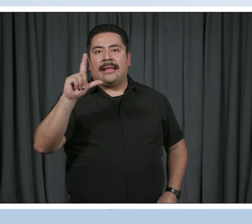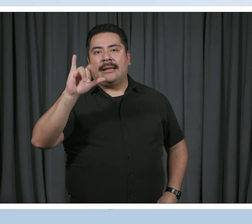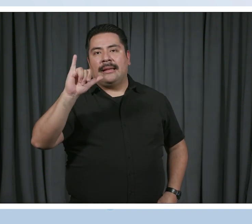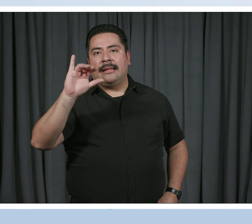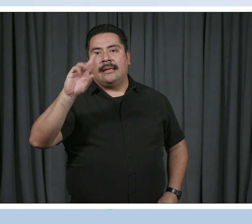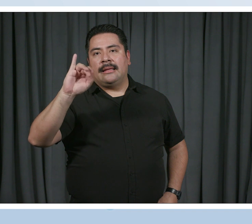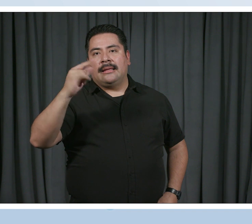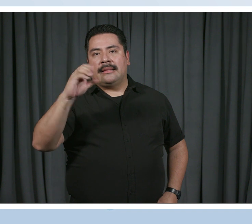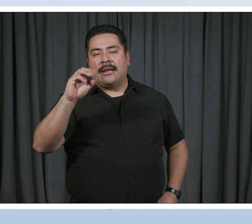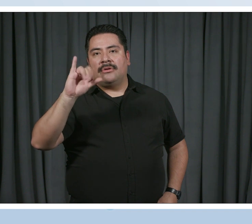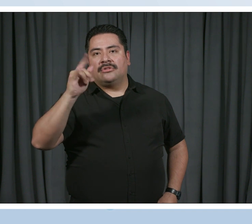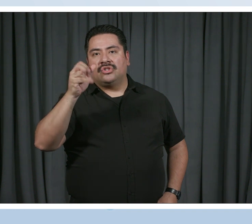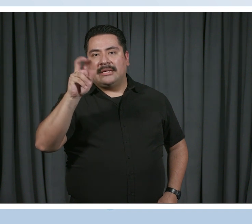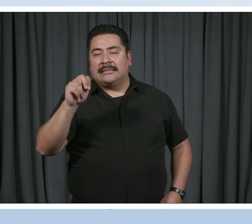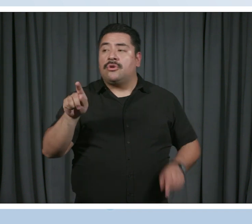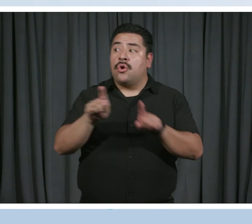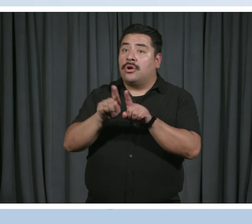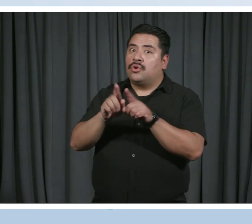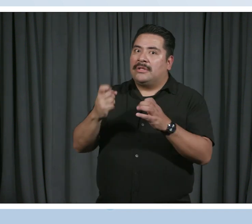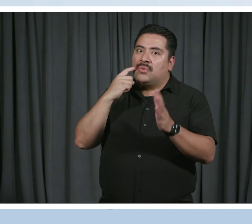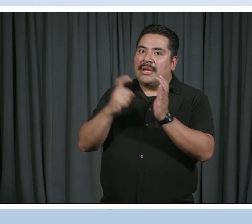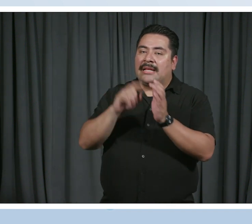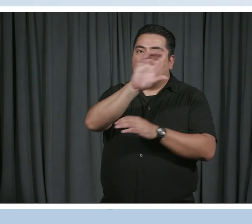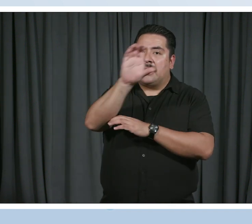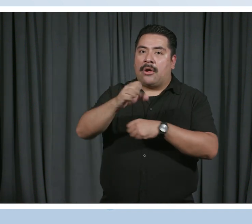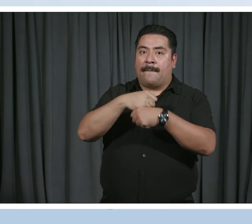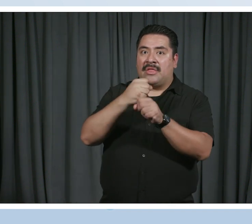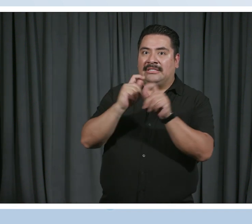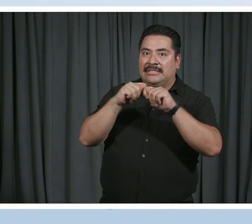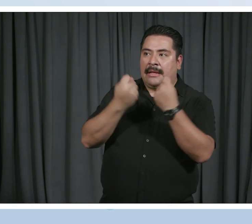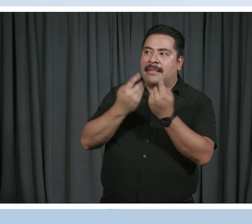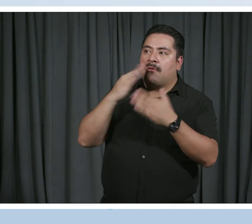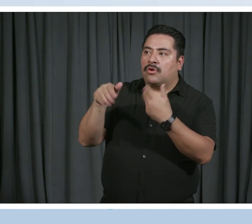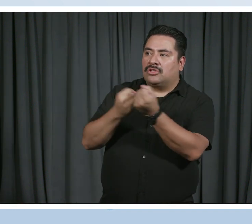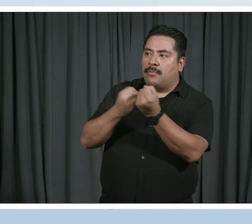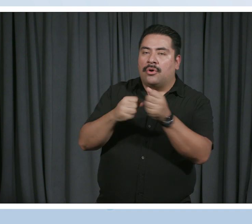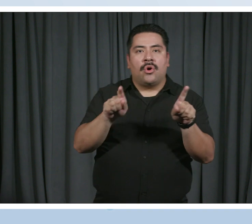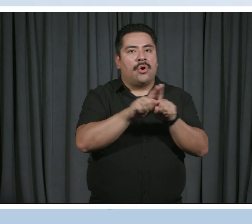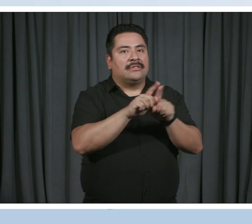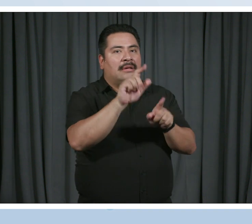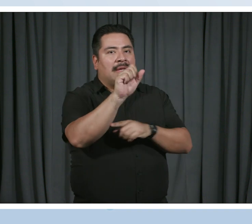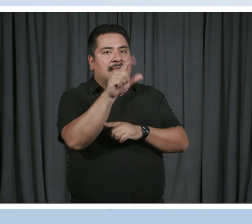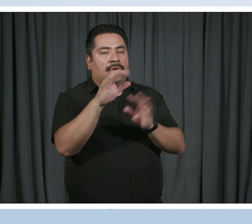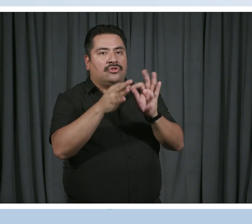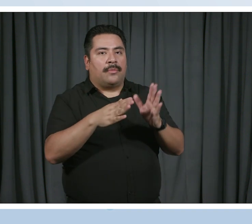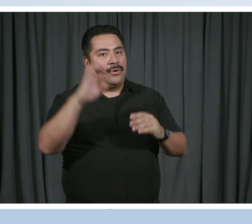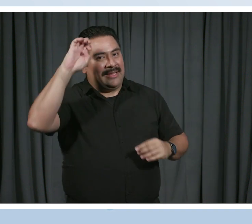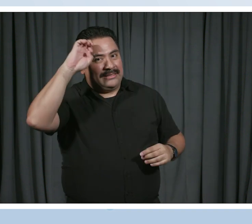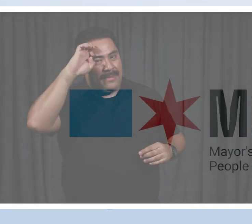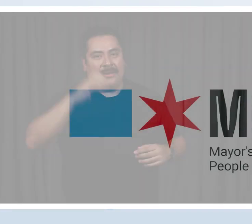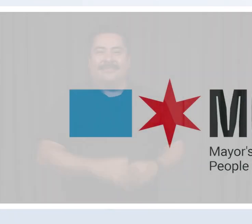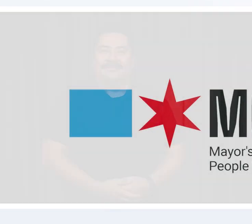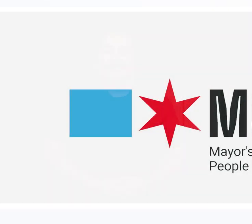recognize the City of Chicago's production team. Thank you for all your support. As well as our ASL interpreter, Esteban Amaro.